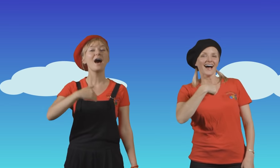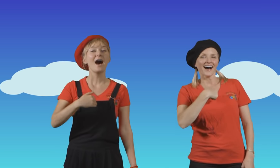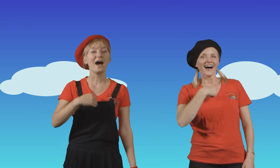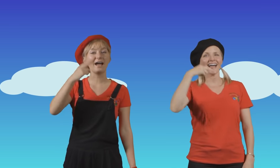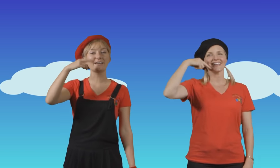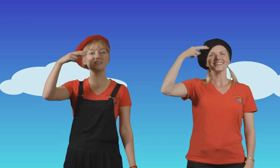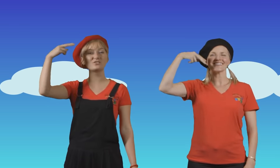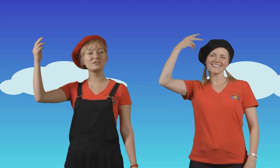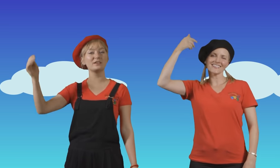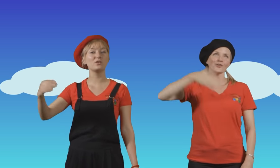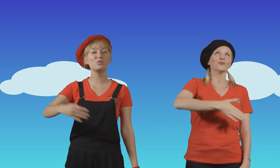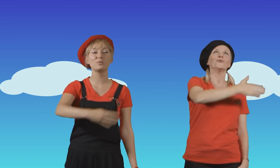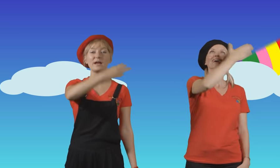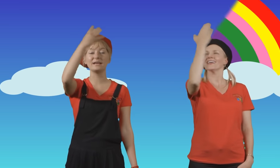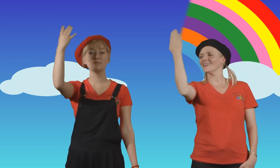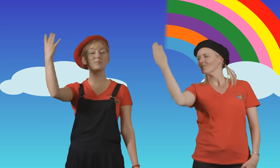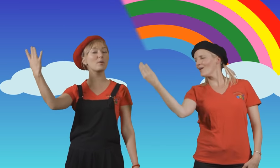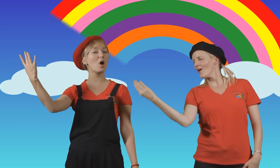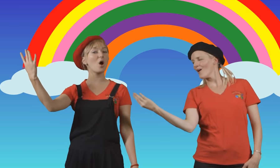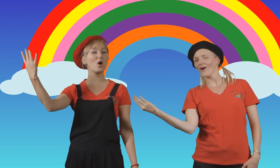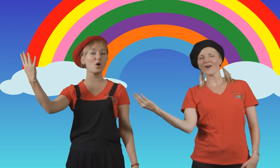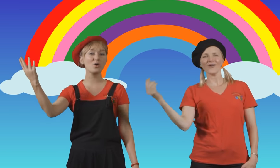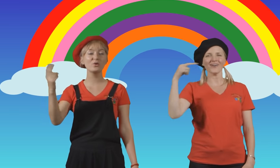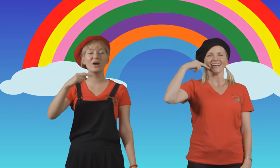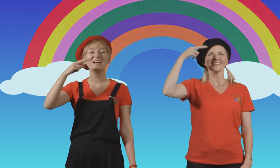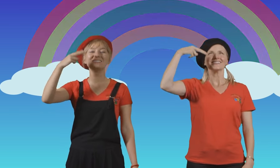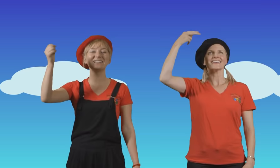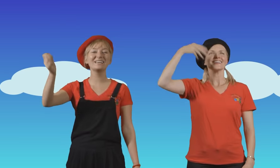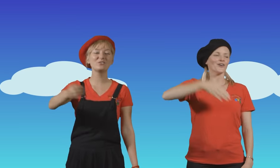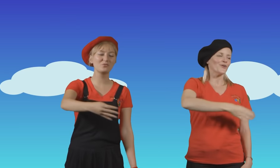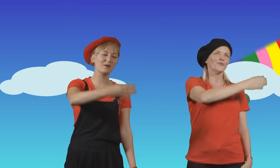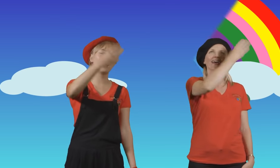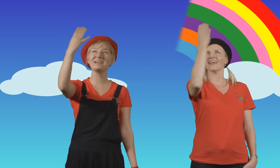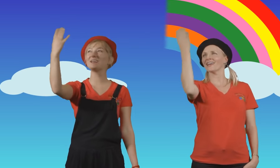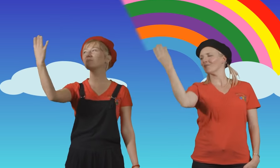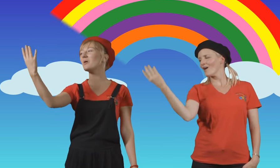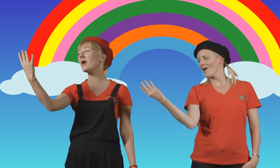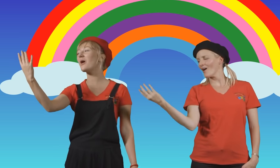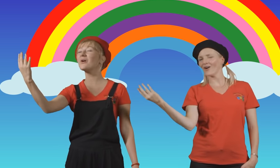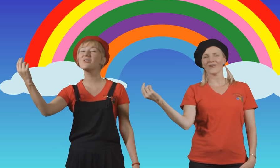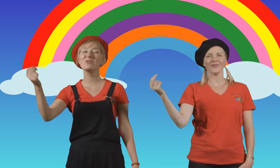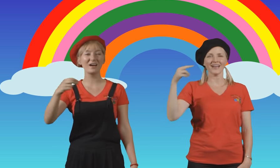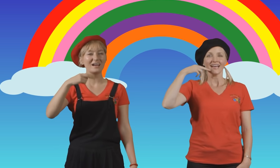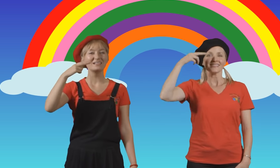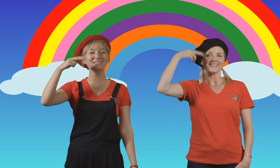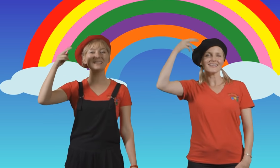I can sing a rainbow, sing a rainbow, sing